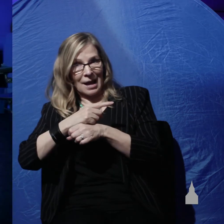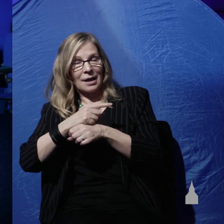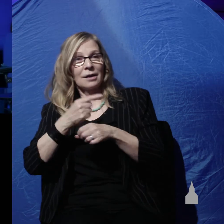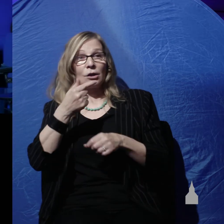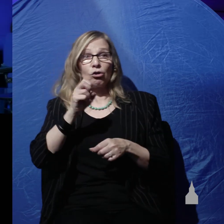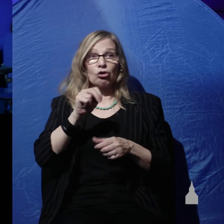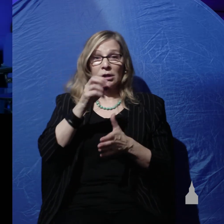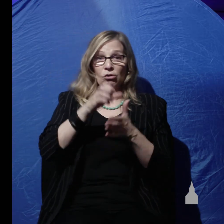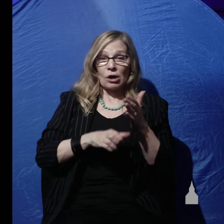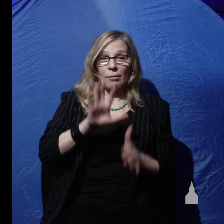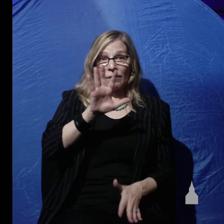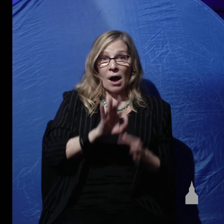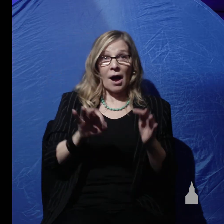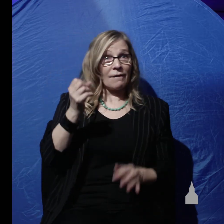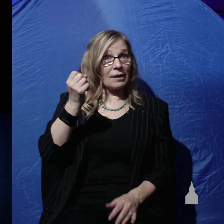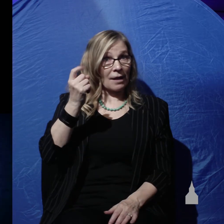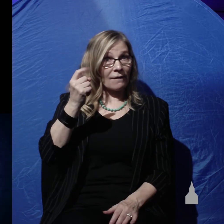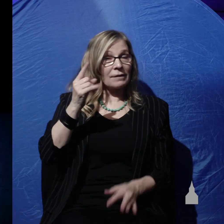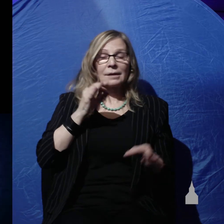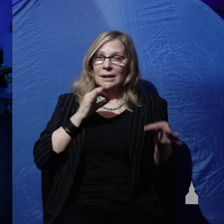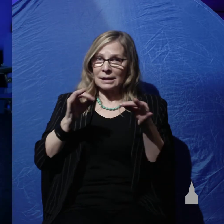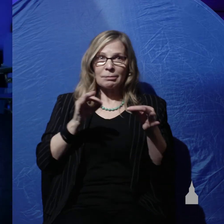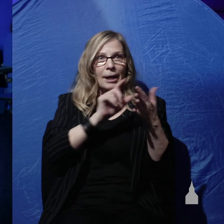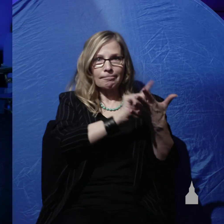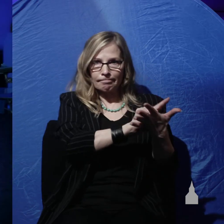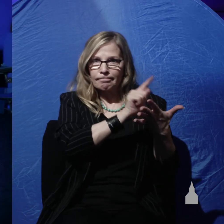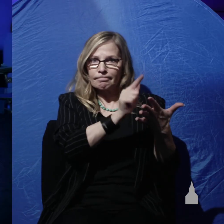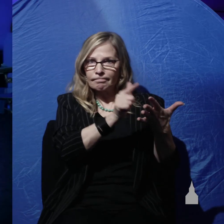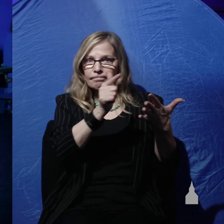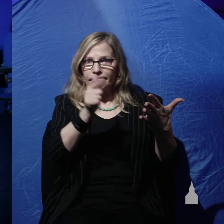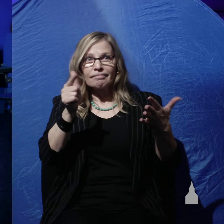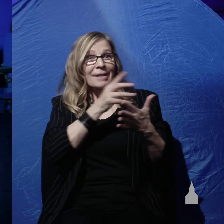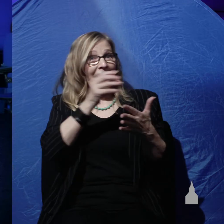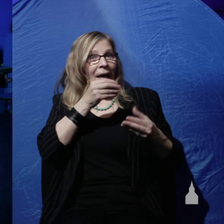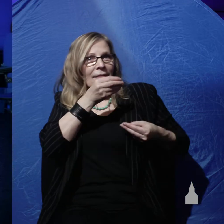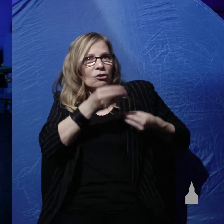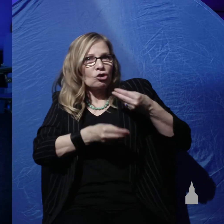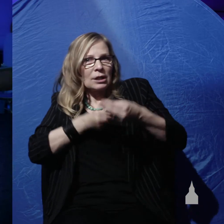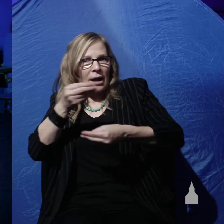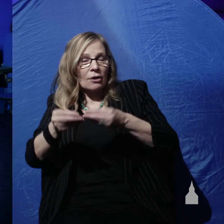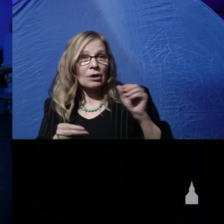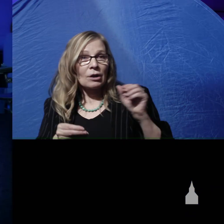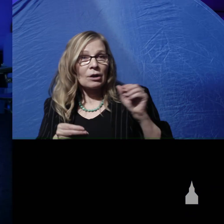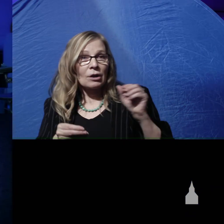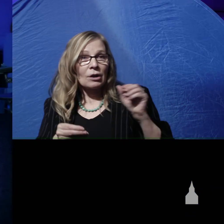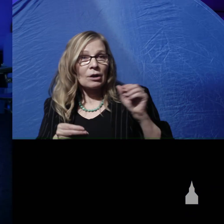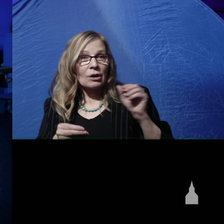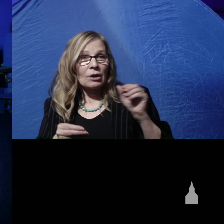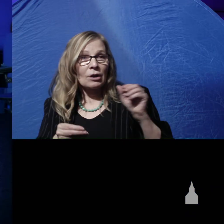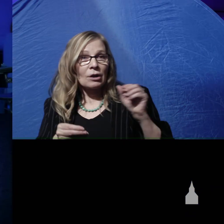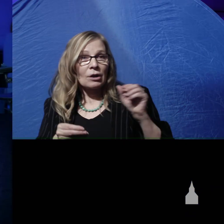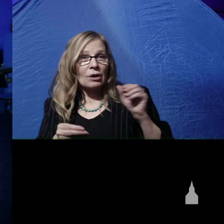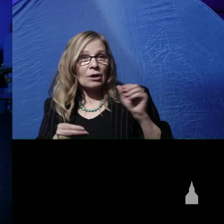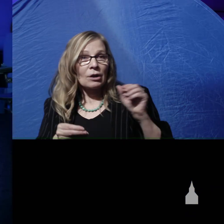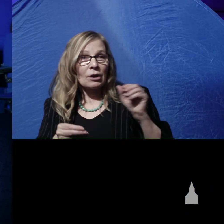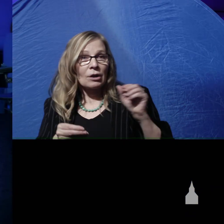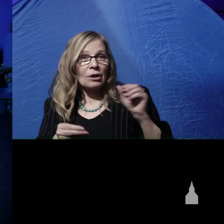11 give us the chronologies the genealogies from Adam to Noah and Shem who was on the boat with Noah